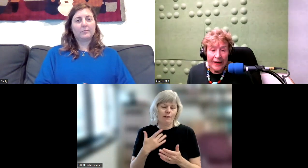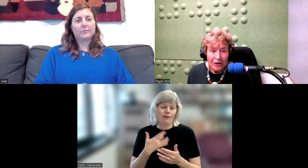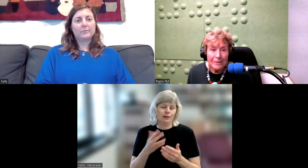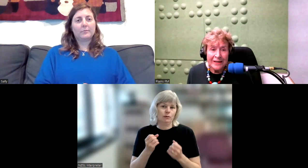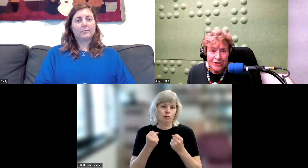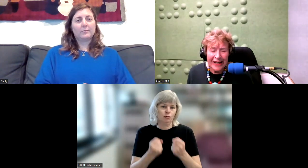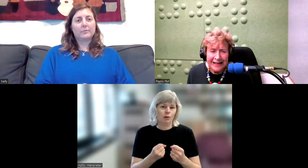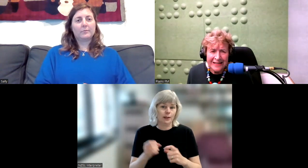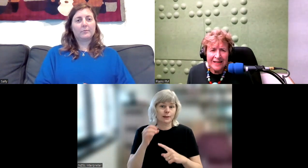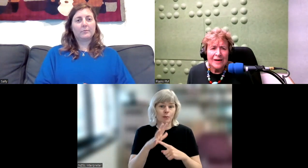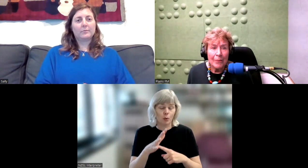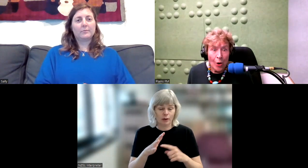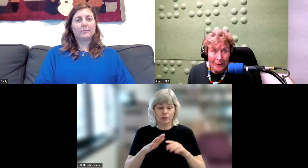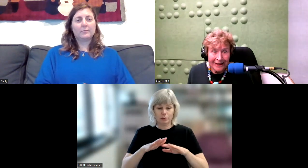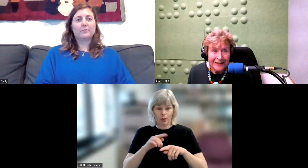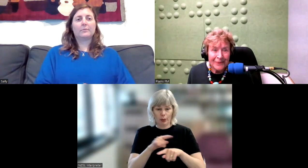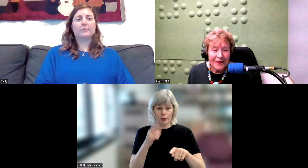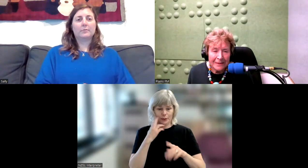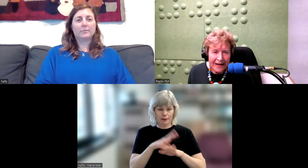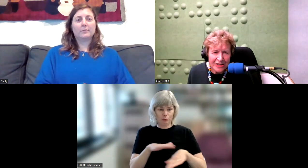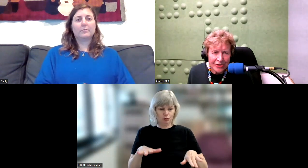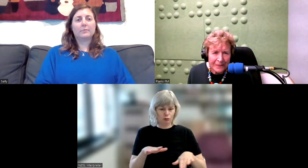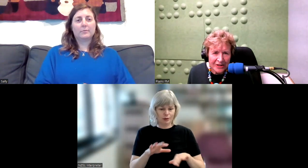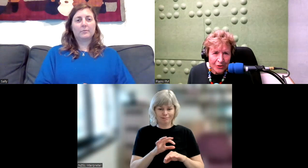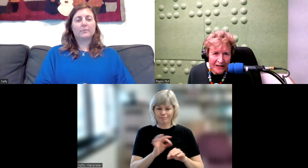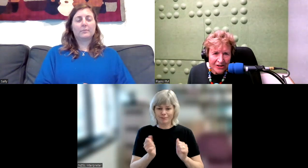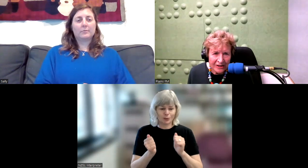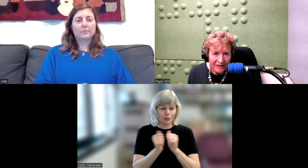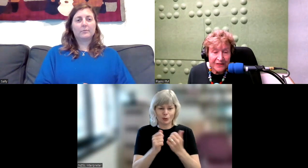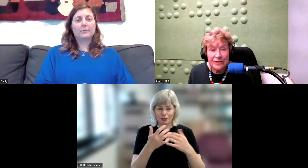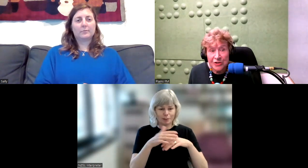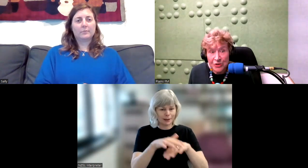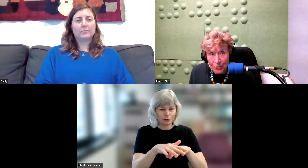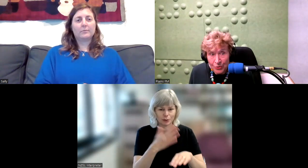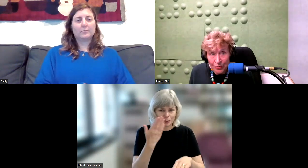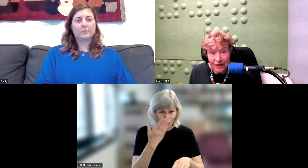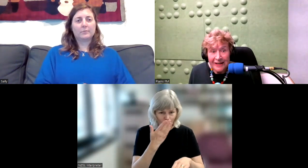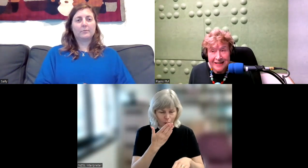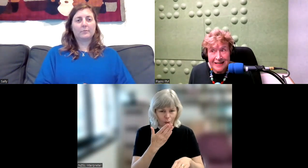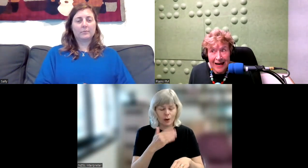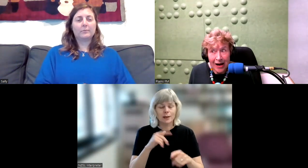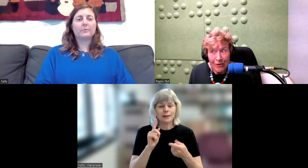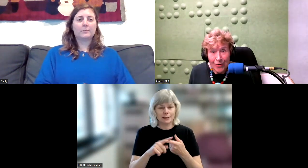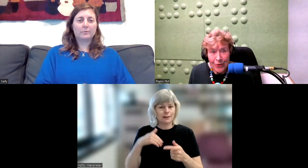cannot be educated properly in a mainstream situation. That there is the school, Te Aro,